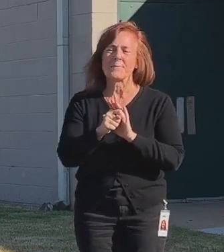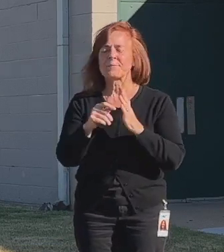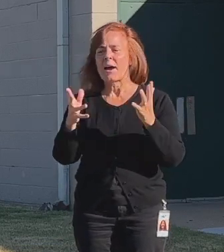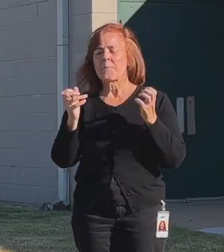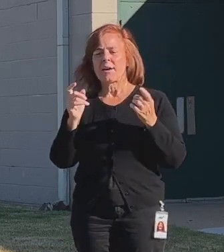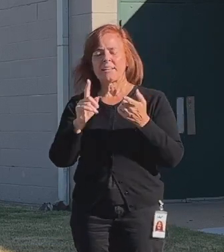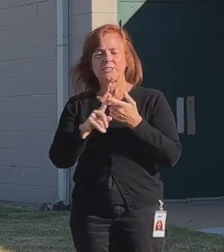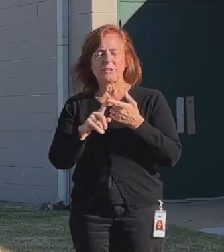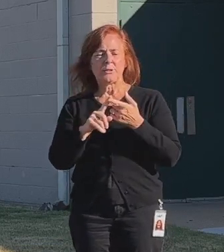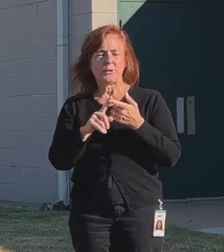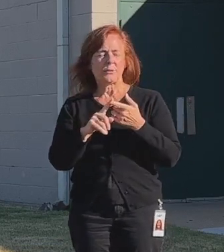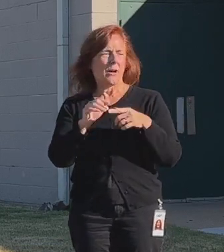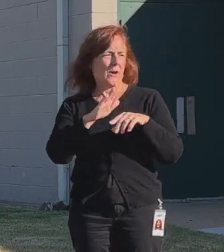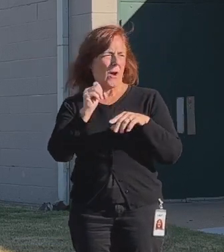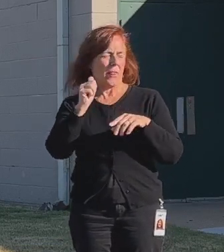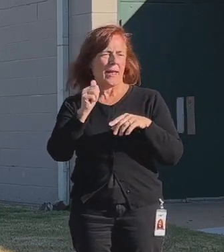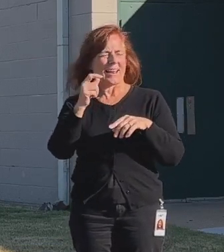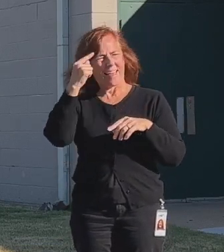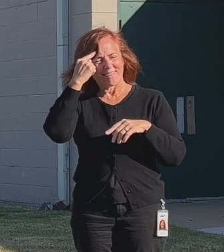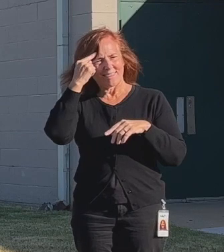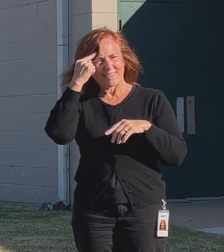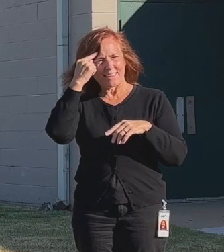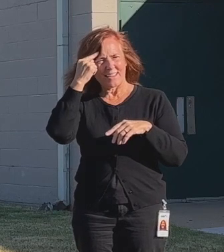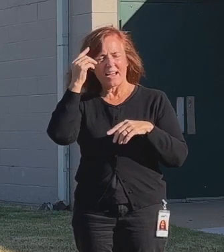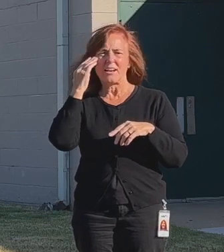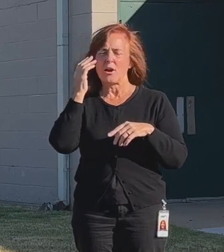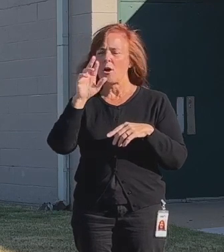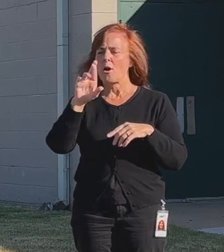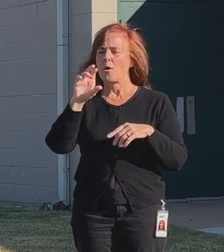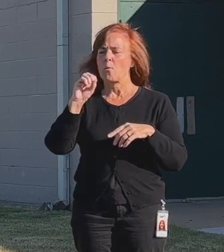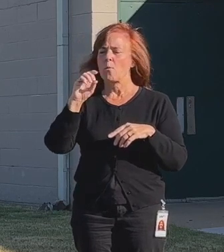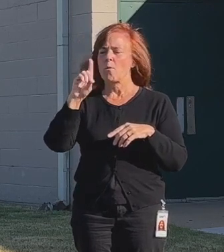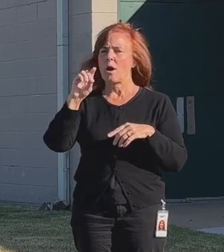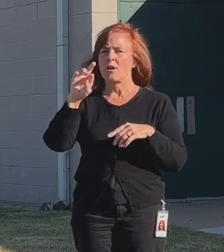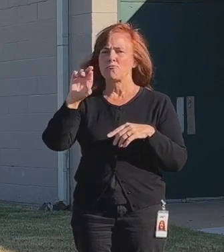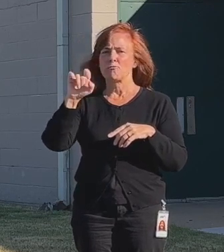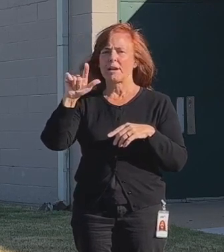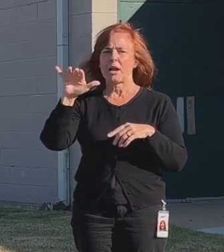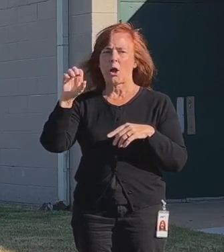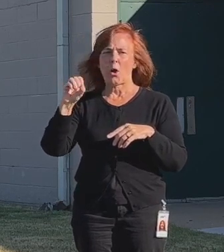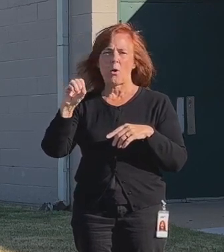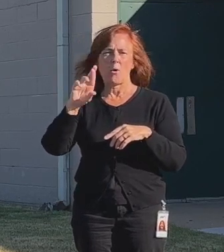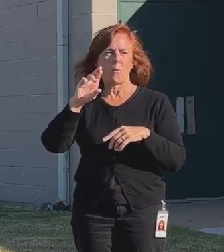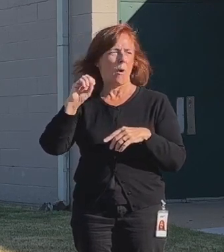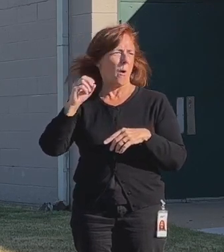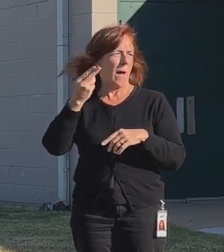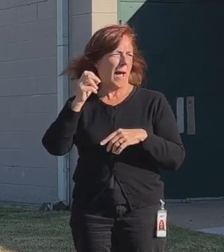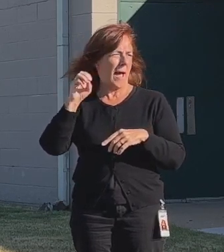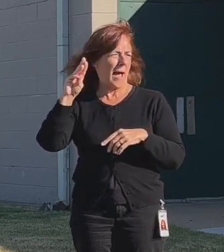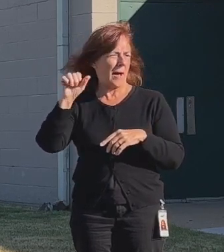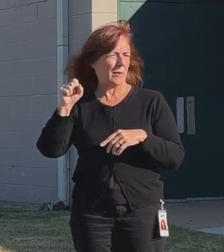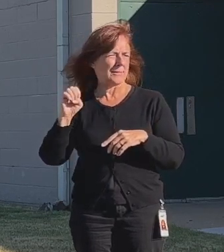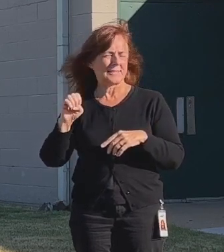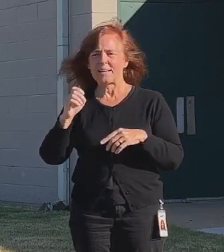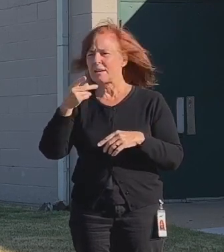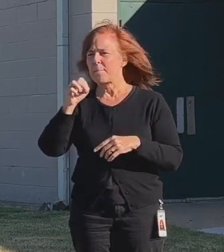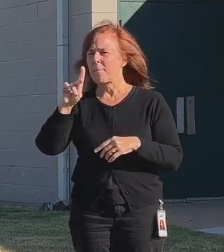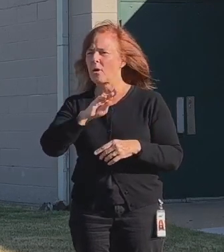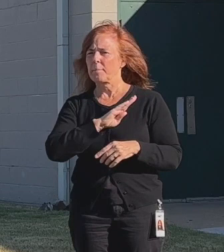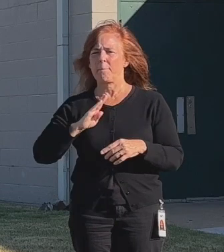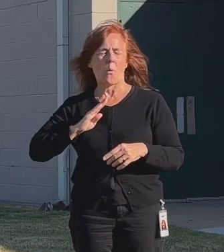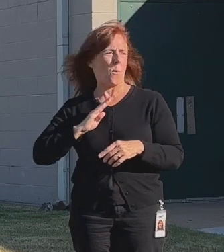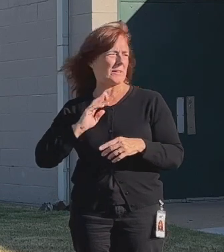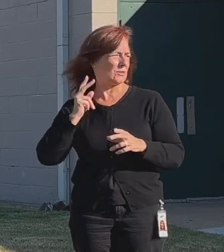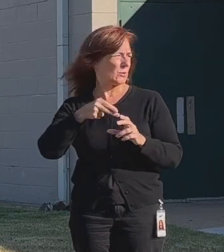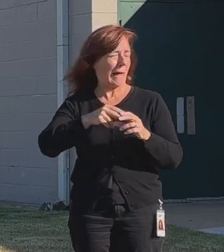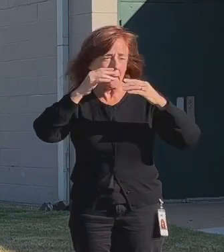want to, I want to call out, I think, I know Rodrigo Rojas is here. I didn't see if we had any other park board members join us